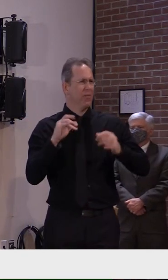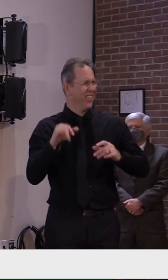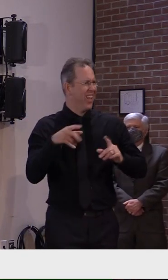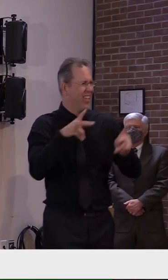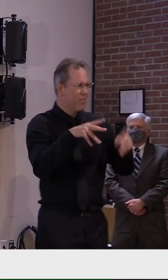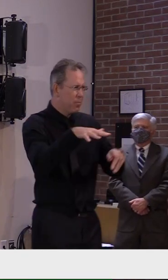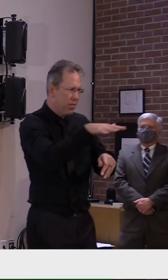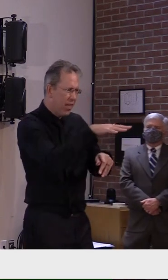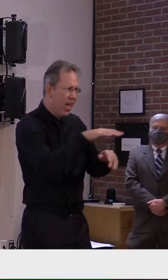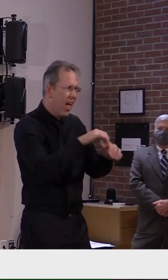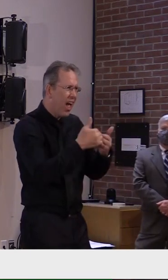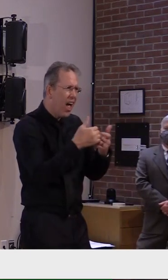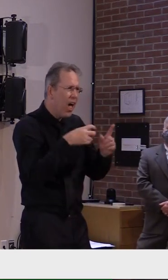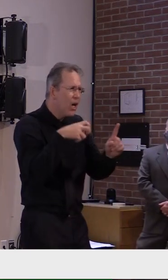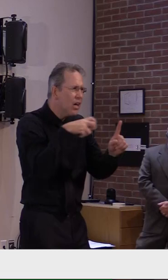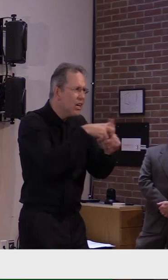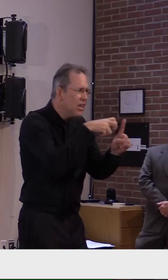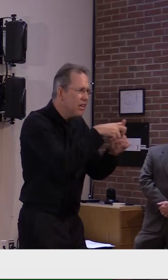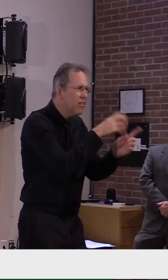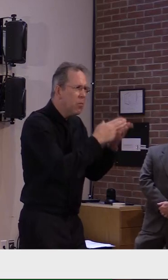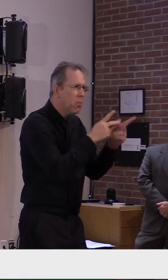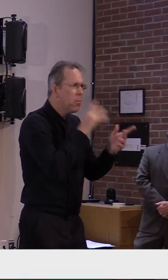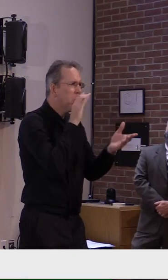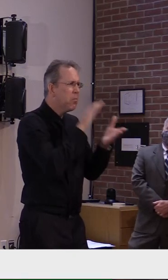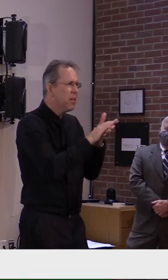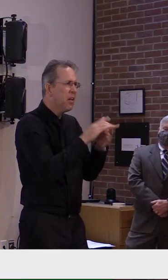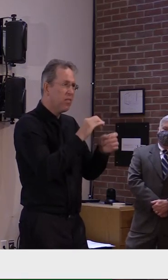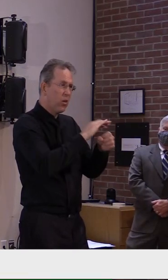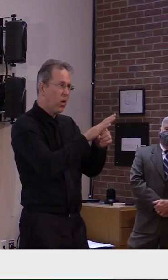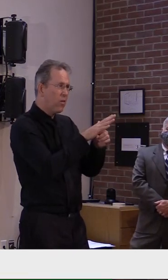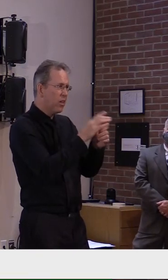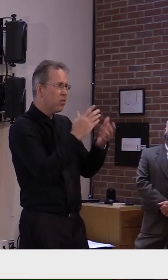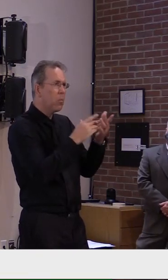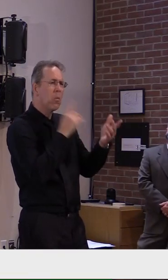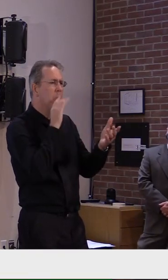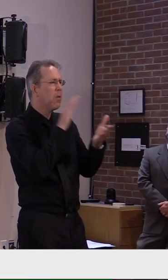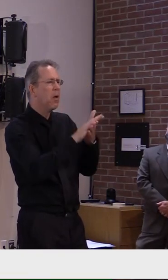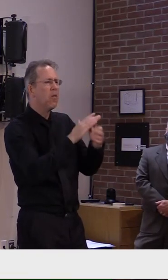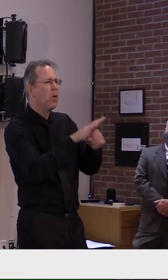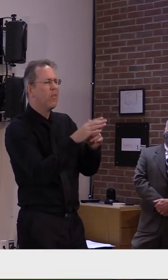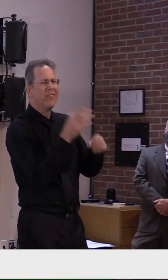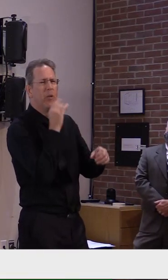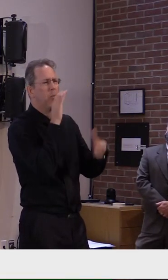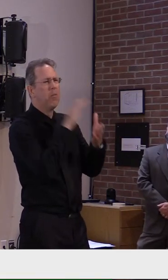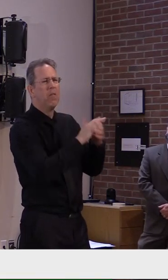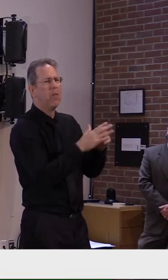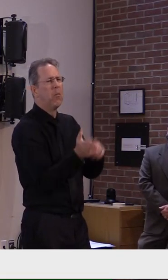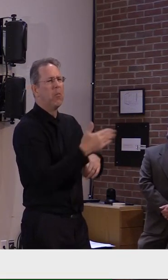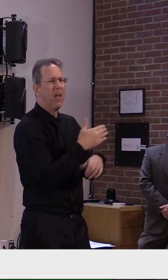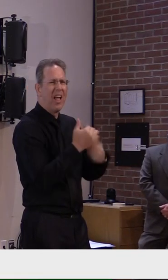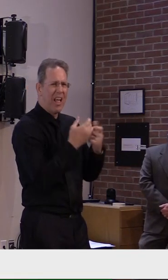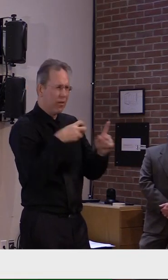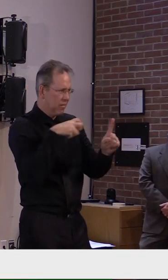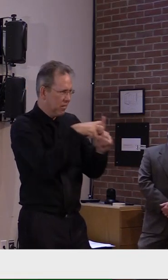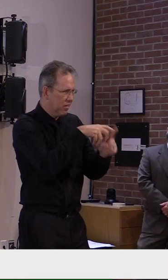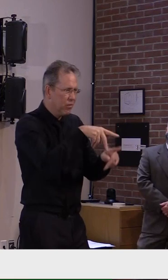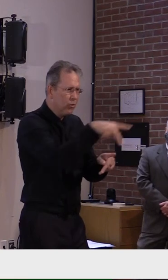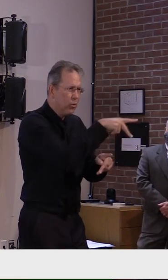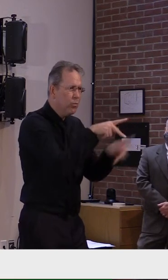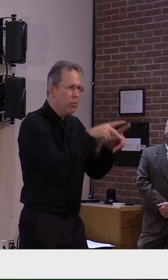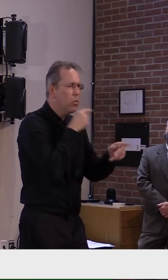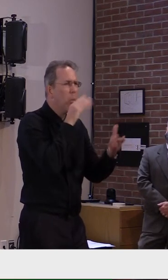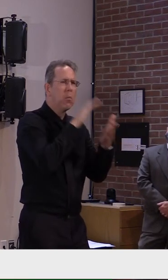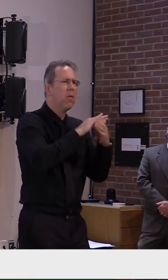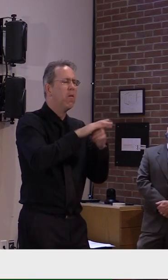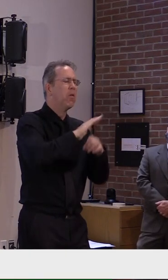don't? Yeah. You know, it's, that's the frustrating part, right? When Wilson asked me